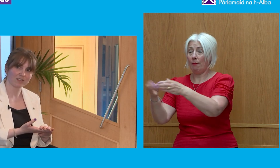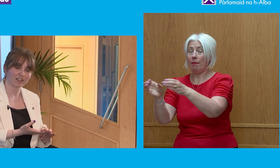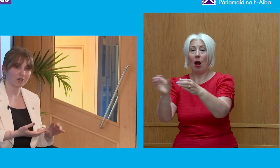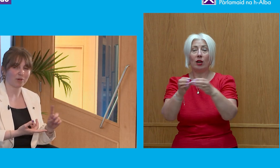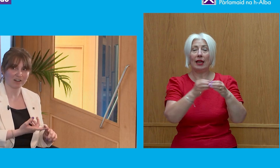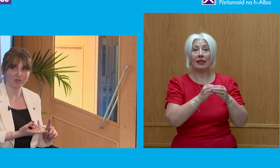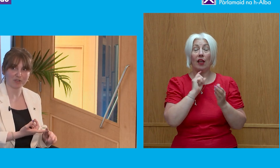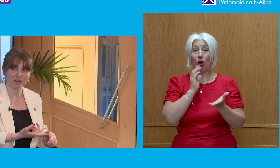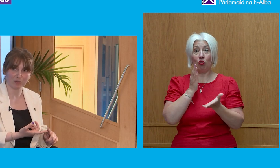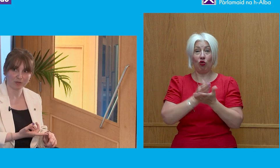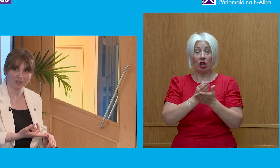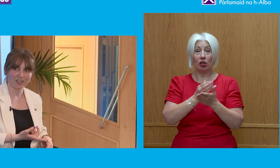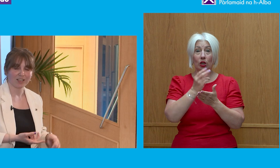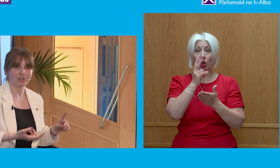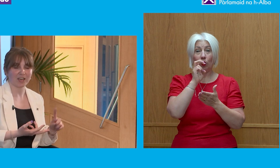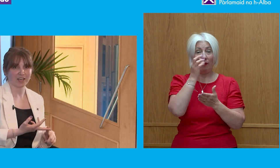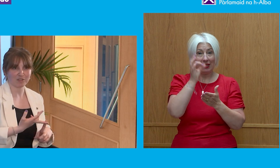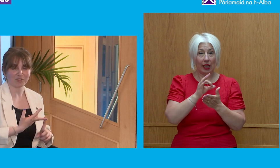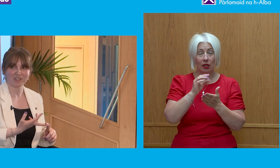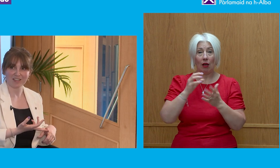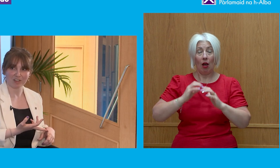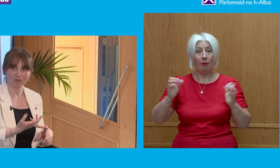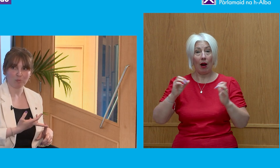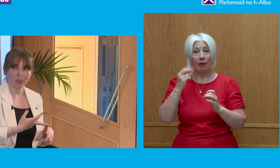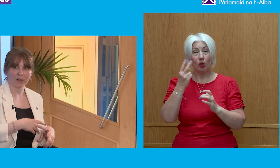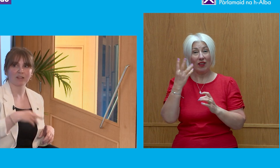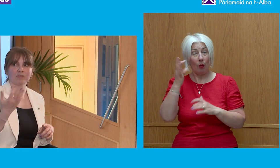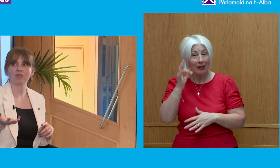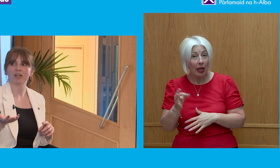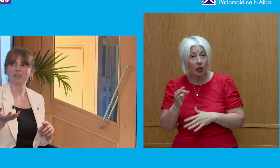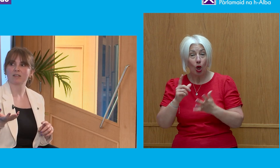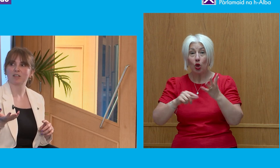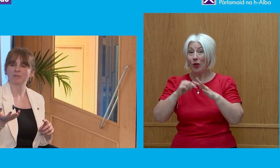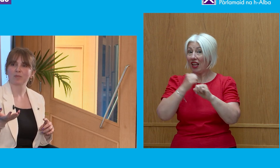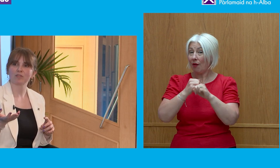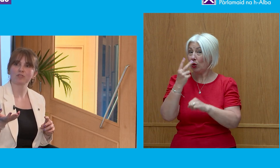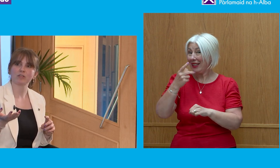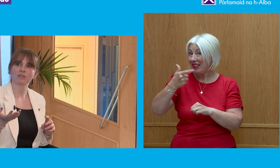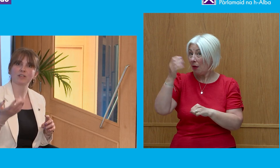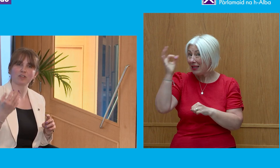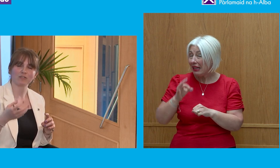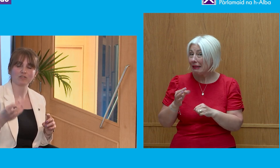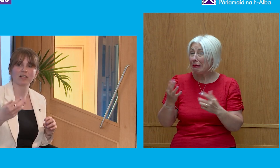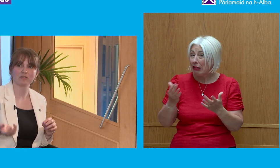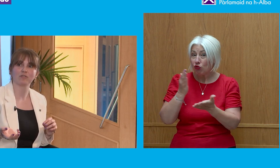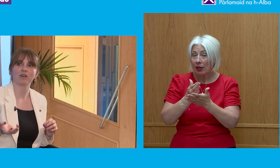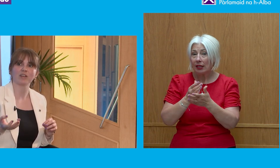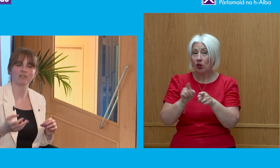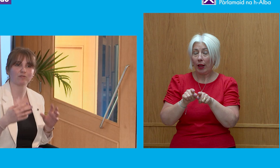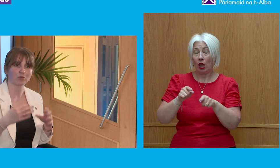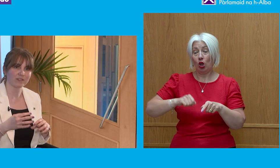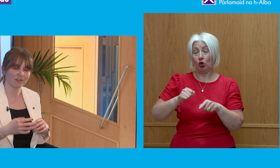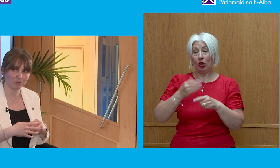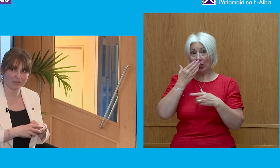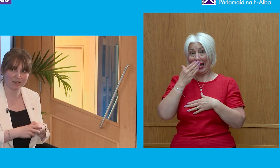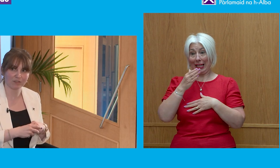12%, parliament 24%, UK government 27%. And then when we look at the Scotland social attitudes survey,